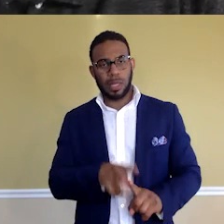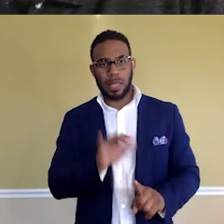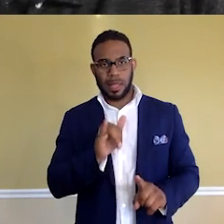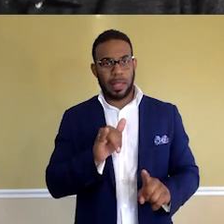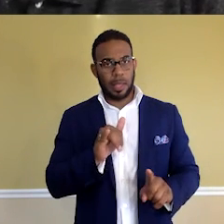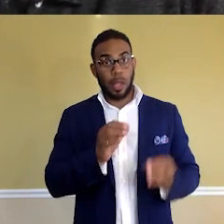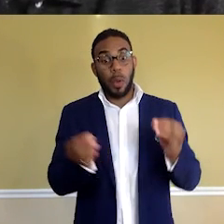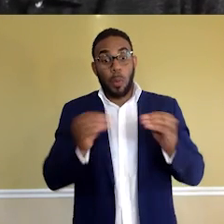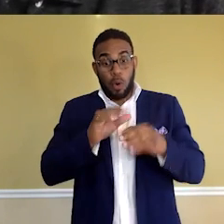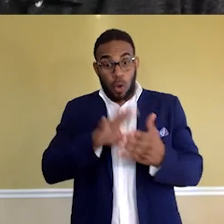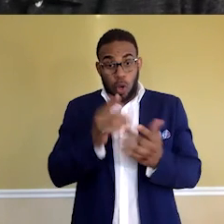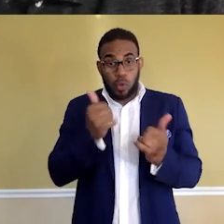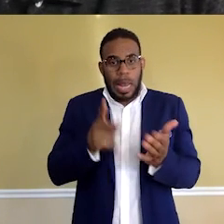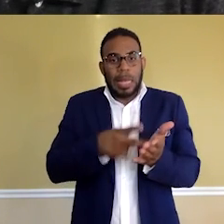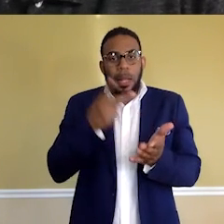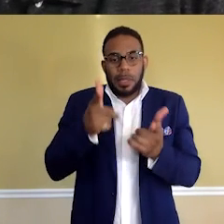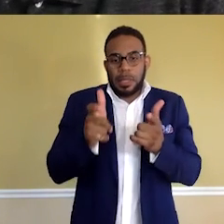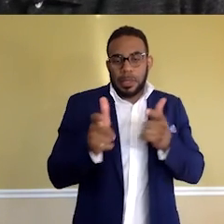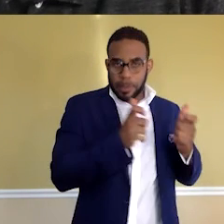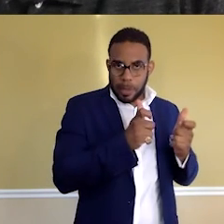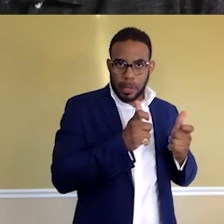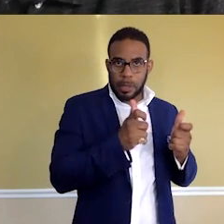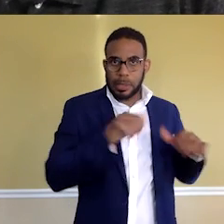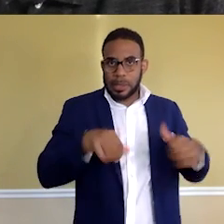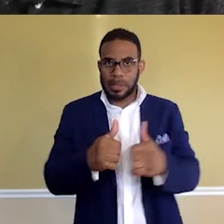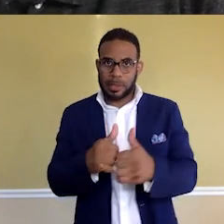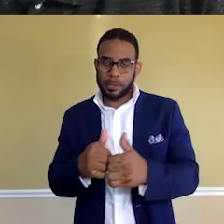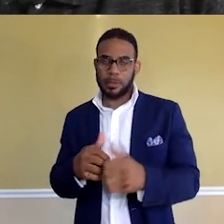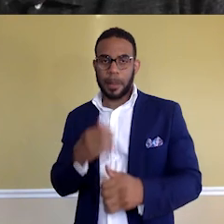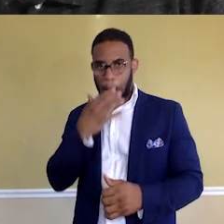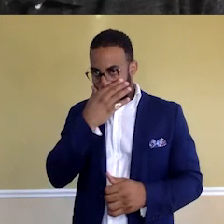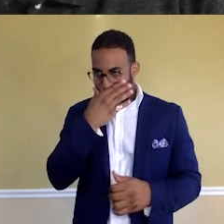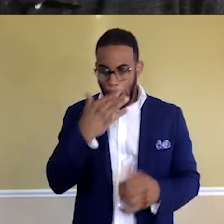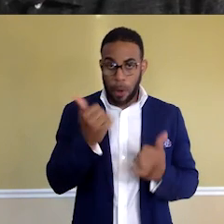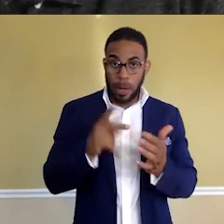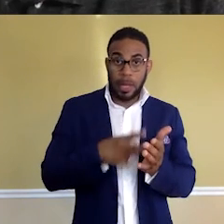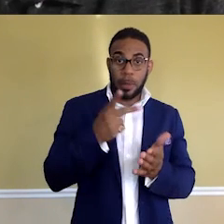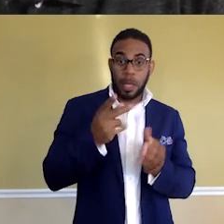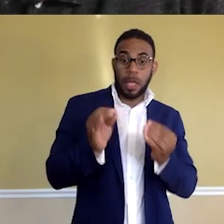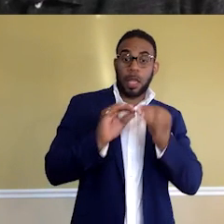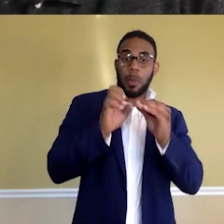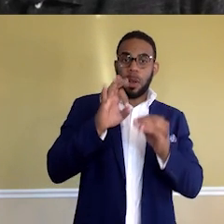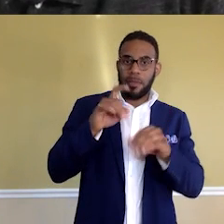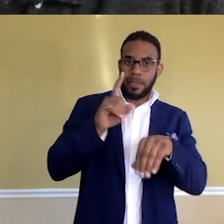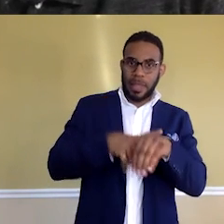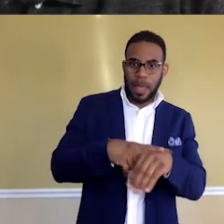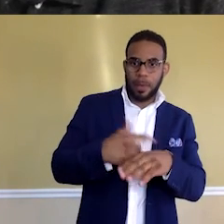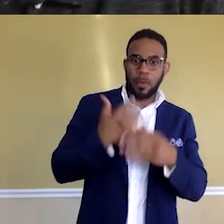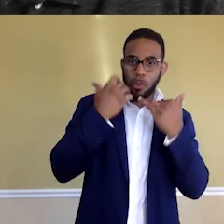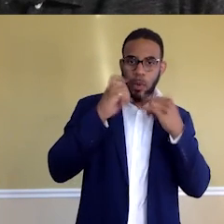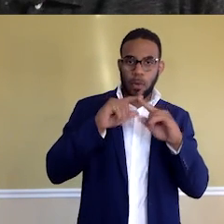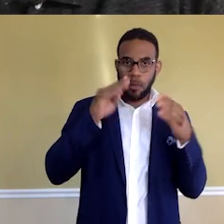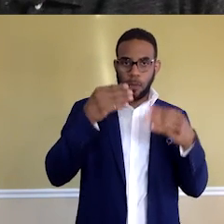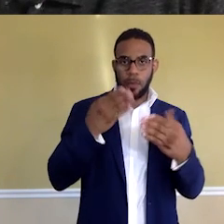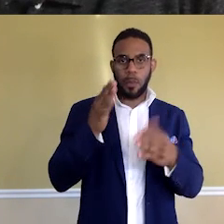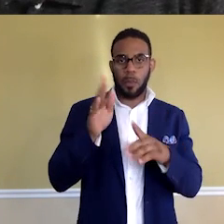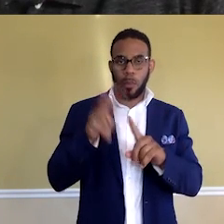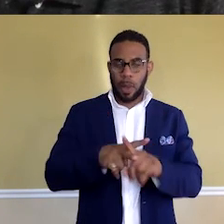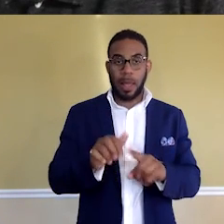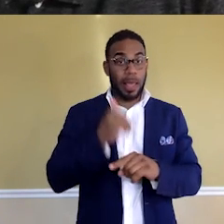learn, try and double up the speed, not the speed actually, try and double up the number or the time frame when it comes to practicing. So if you learn, if you